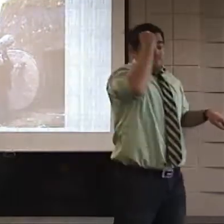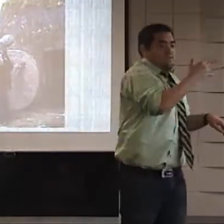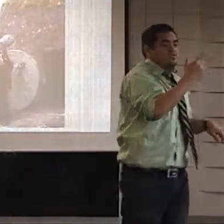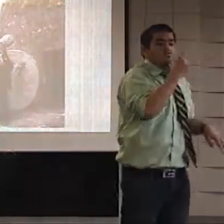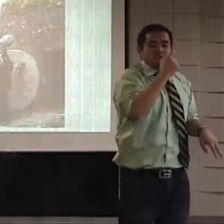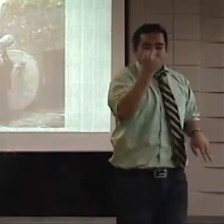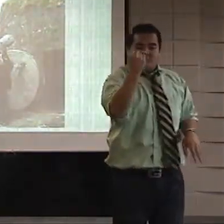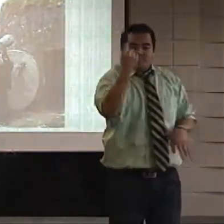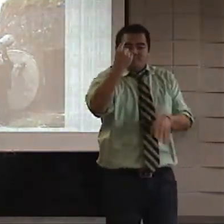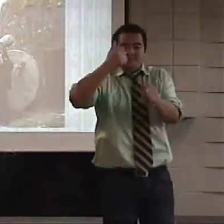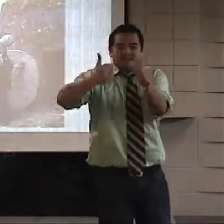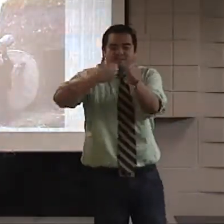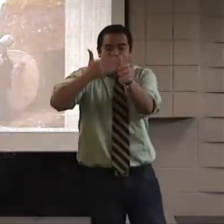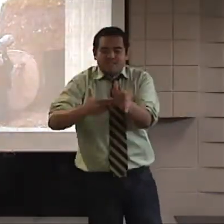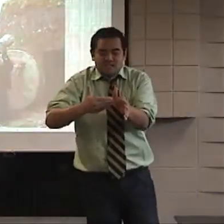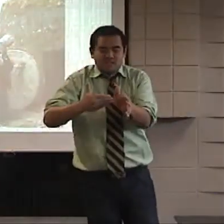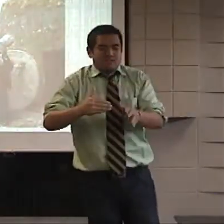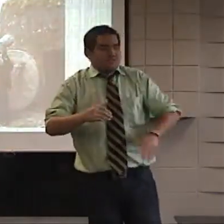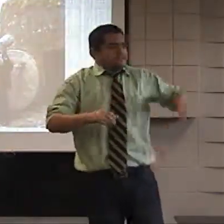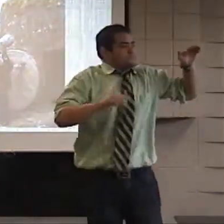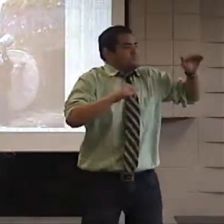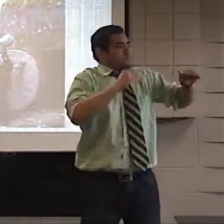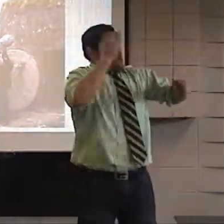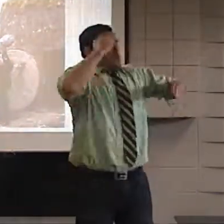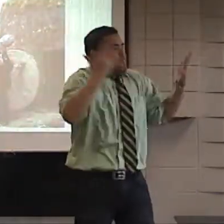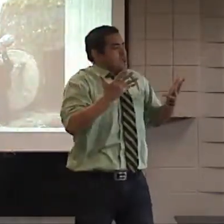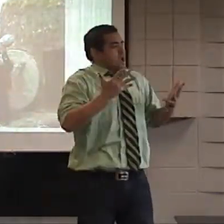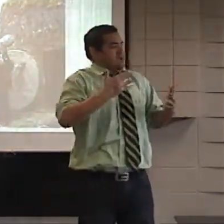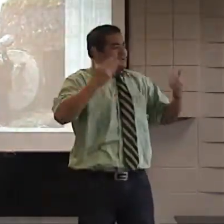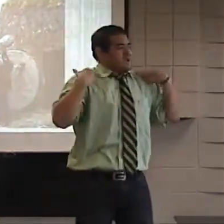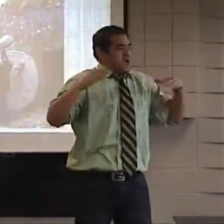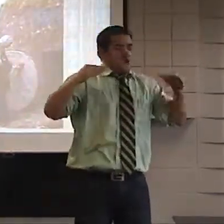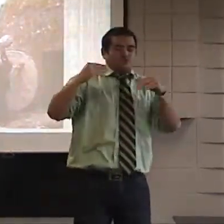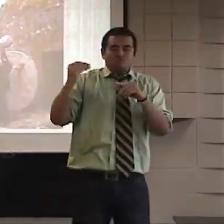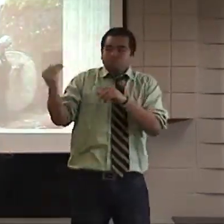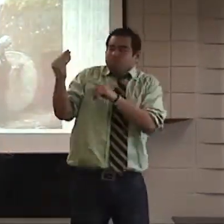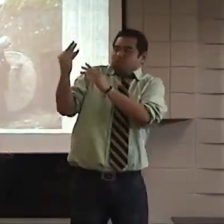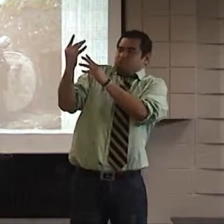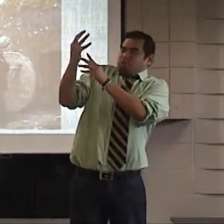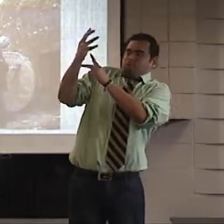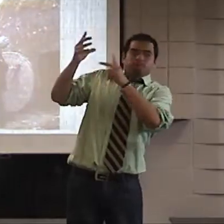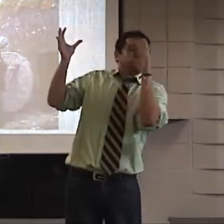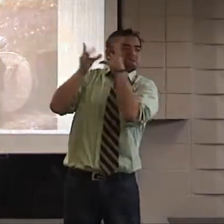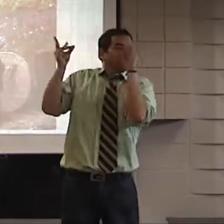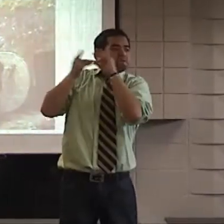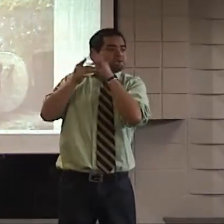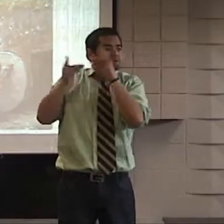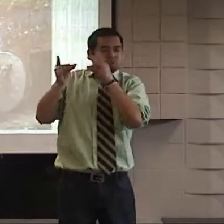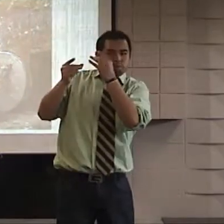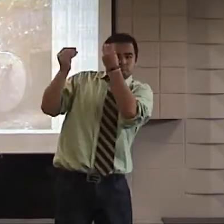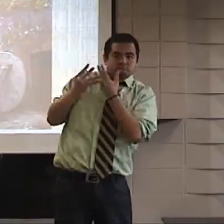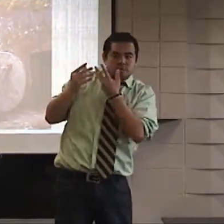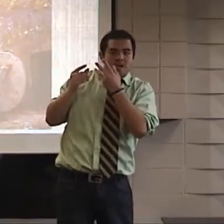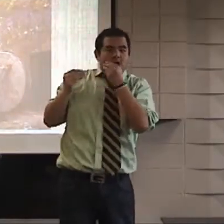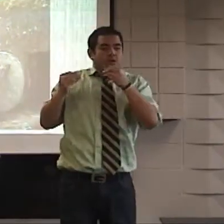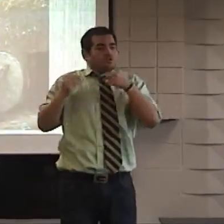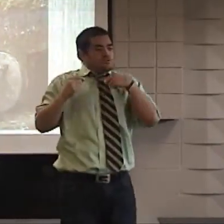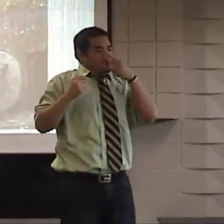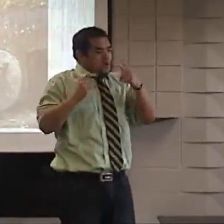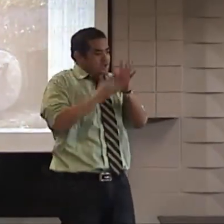The women ran back to tell the eleven disciples what had happened about the angels and the light. They told the